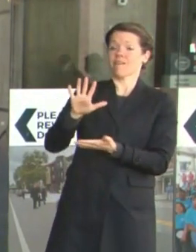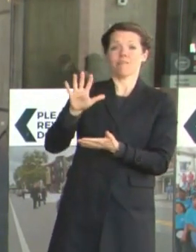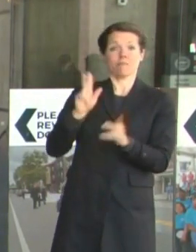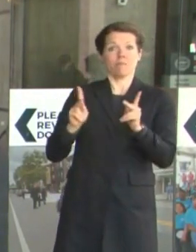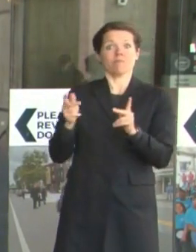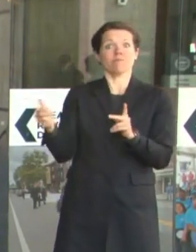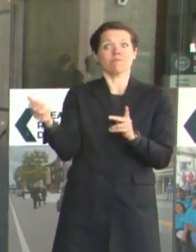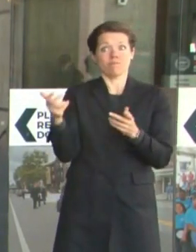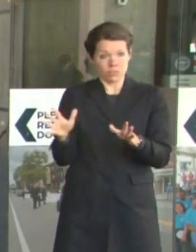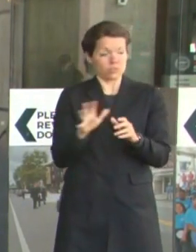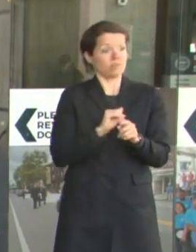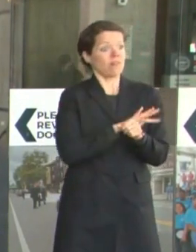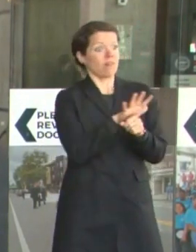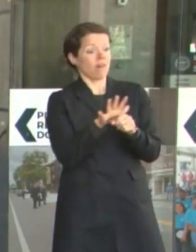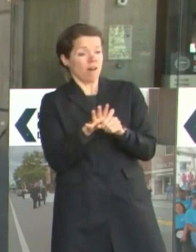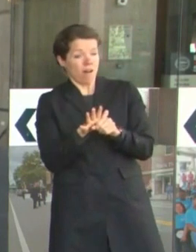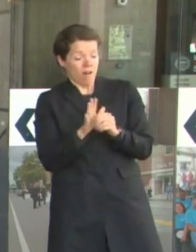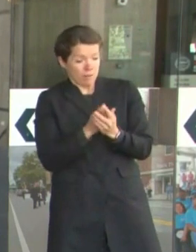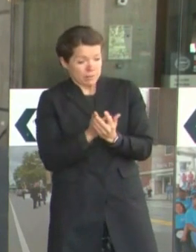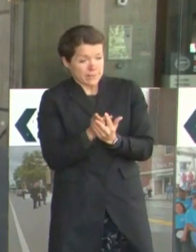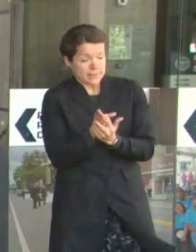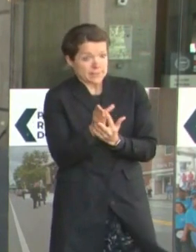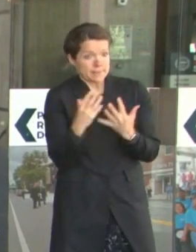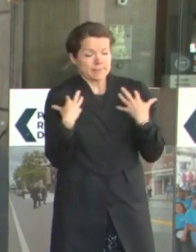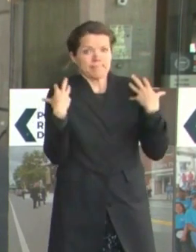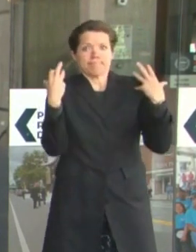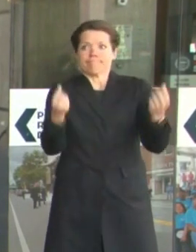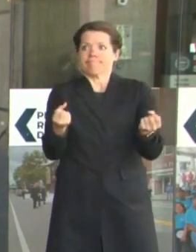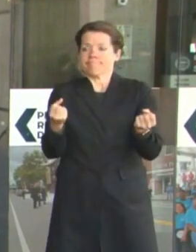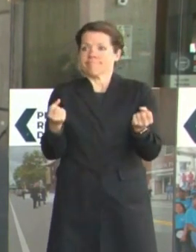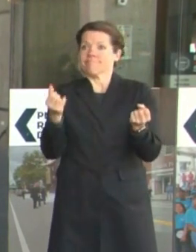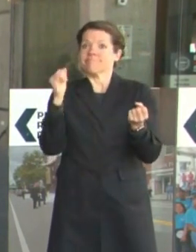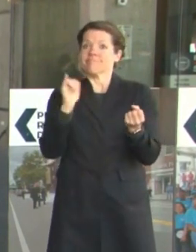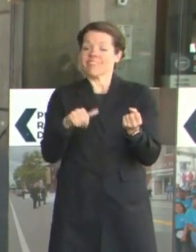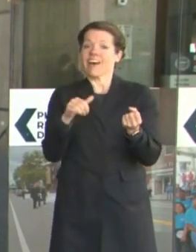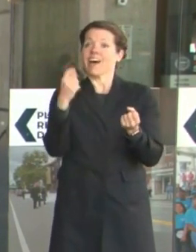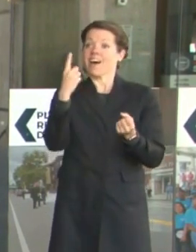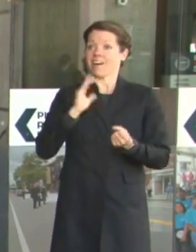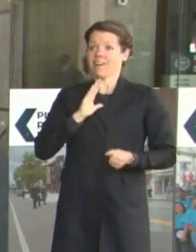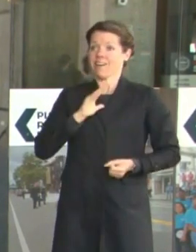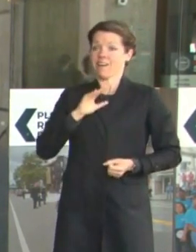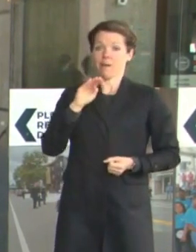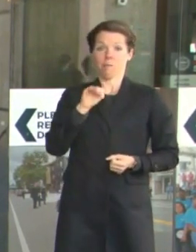THAT NUMBER IS GOING UP FASTER AS WE BEGIN TO GET DATA FROM THE STATE'S COMMUNITY TRACING COLLABORATIVE.